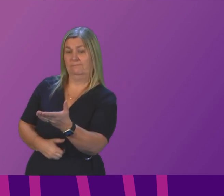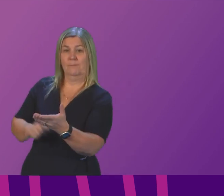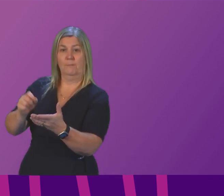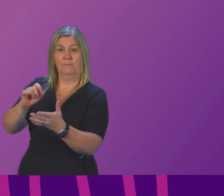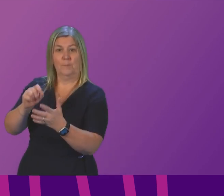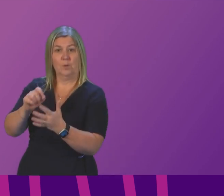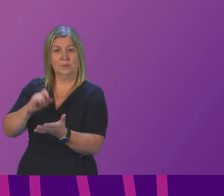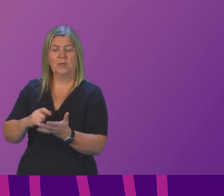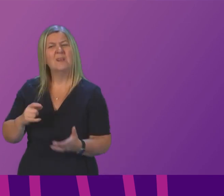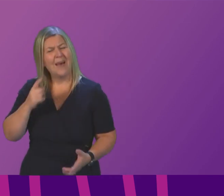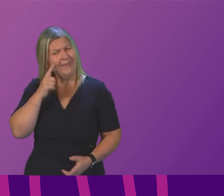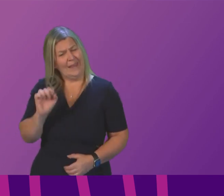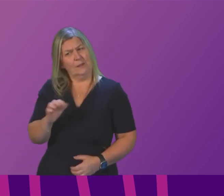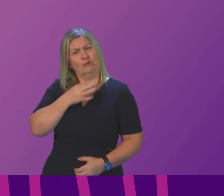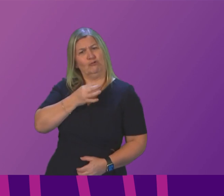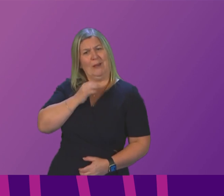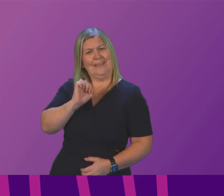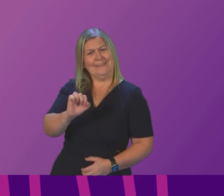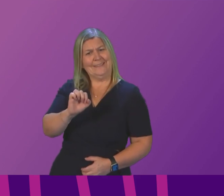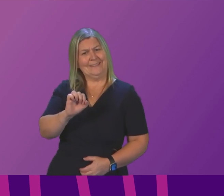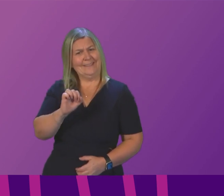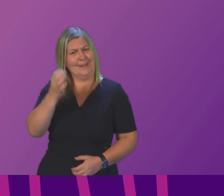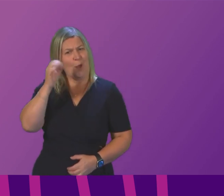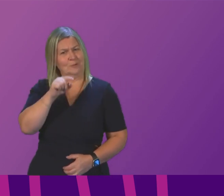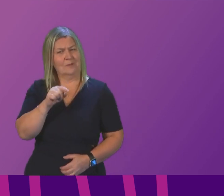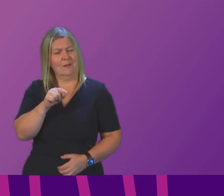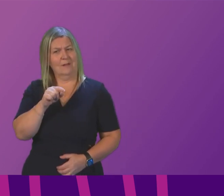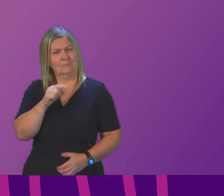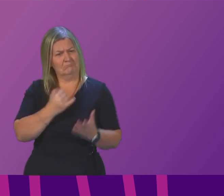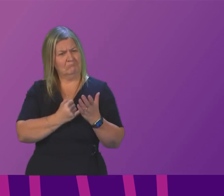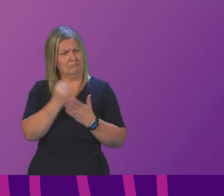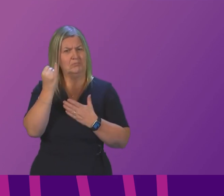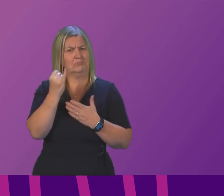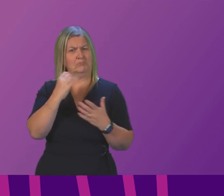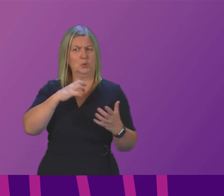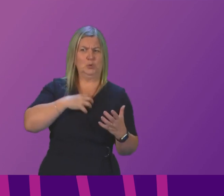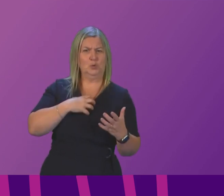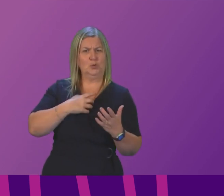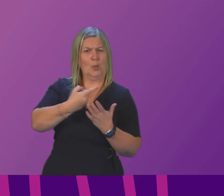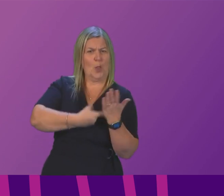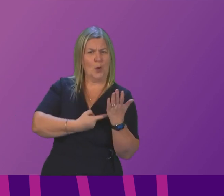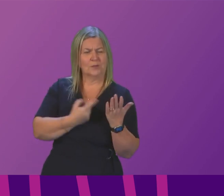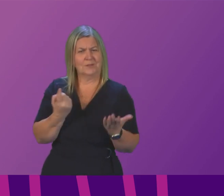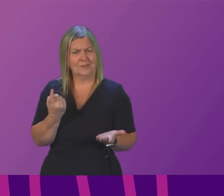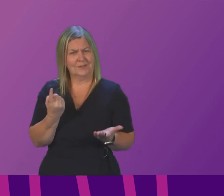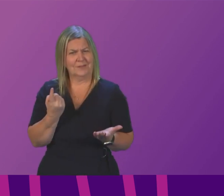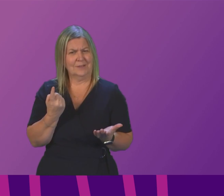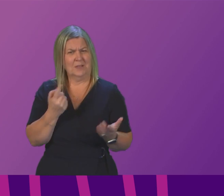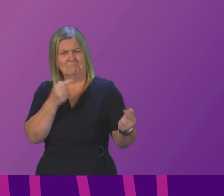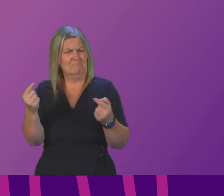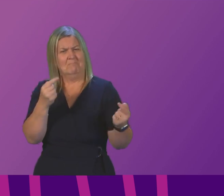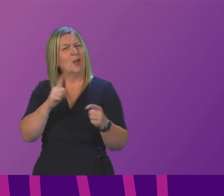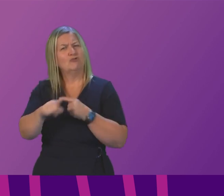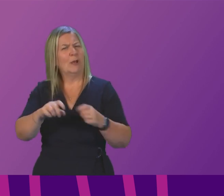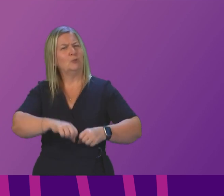Glasgow City Council threatening to union bust by using anti-trade union laws and bussing and black-legged private contractors to break